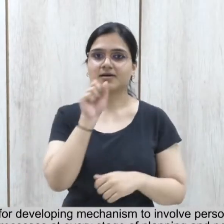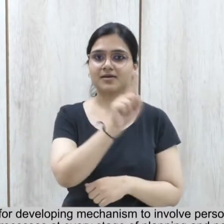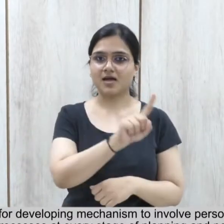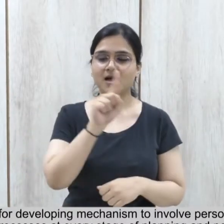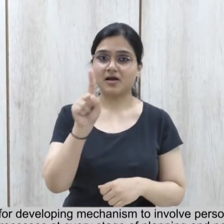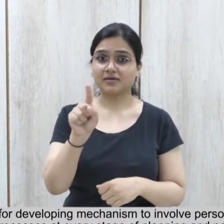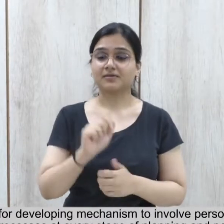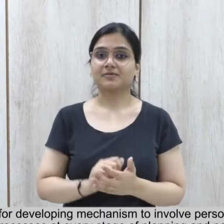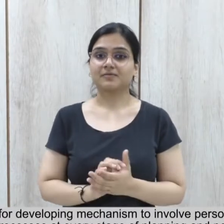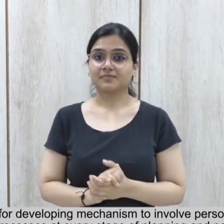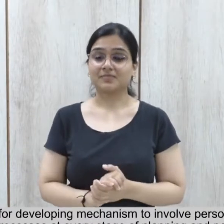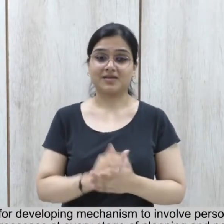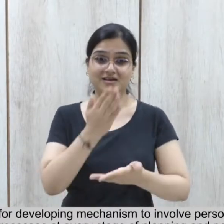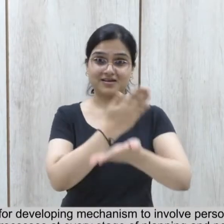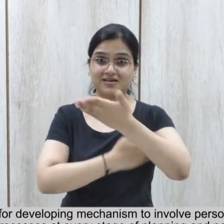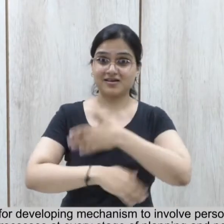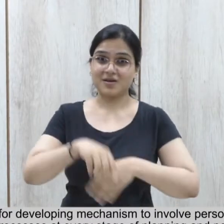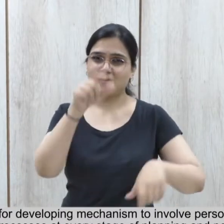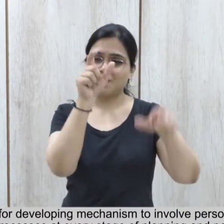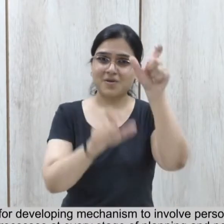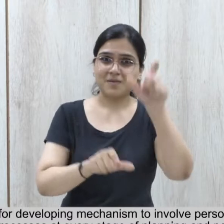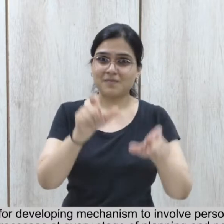Recognizes the need for developing mechanisms